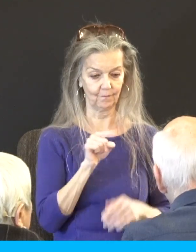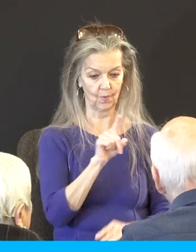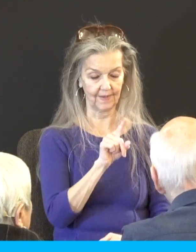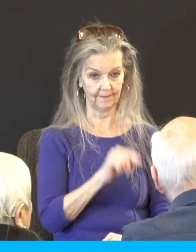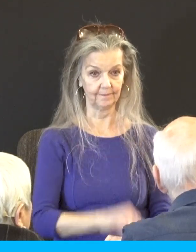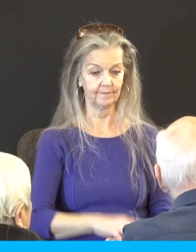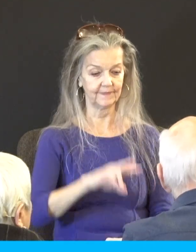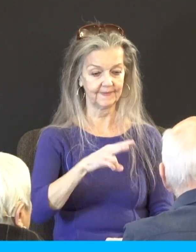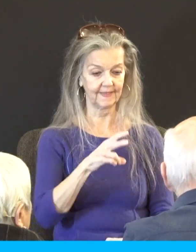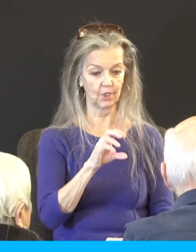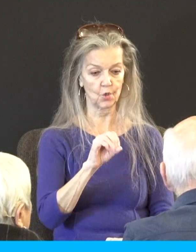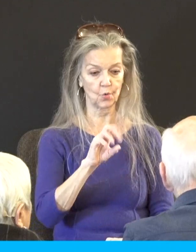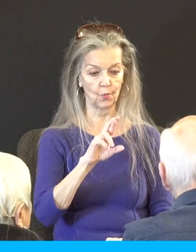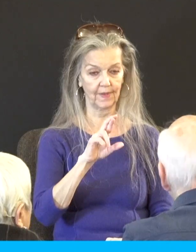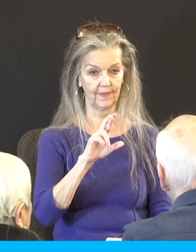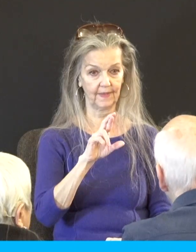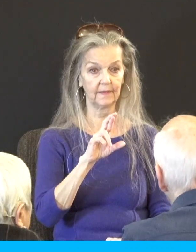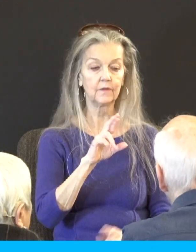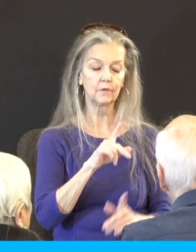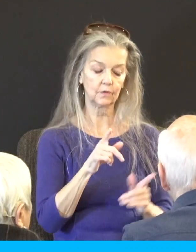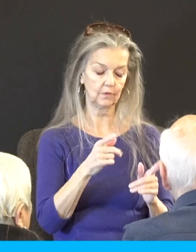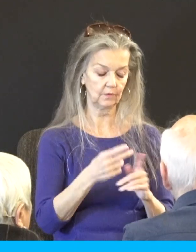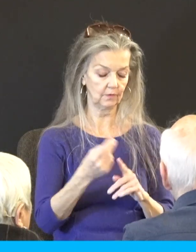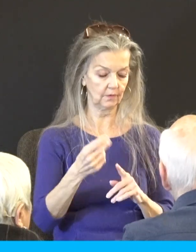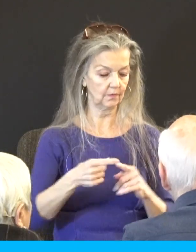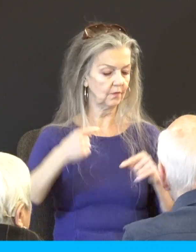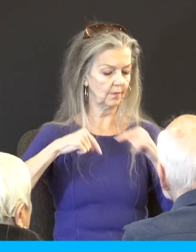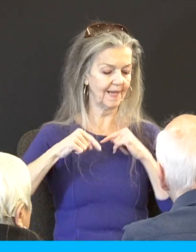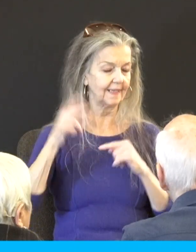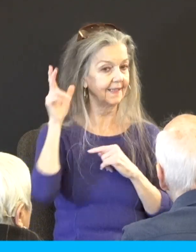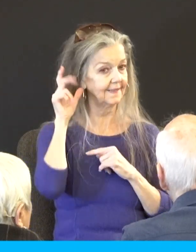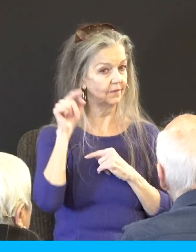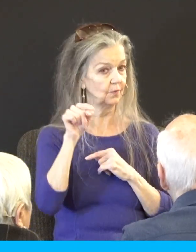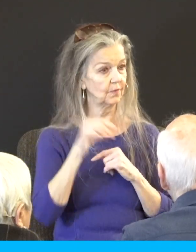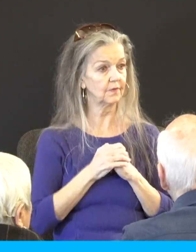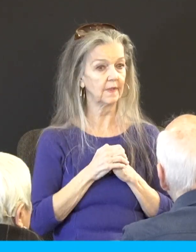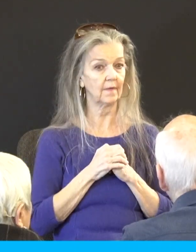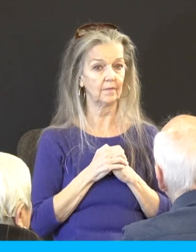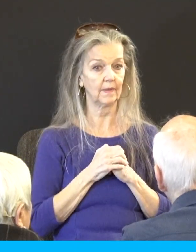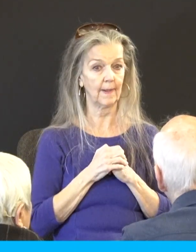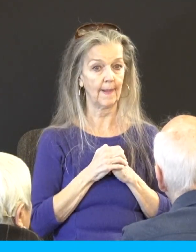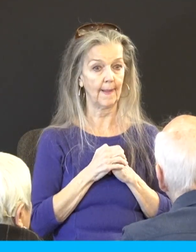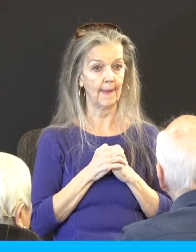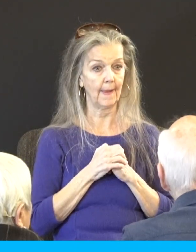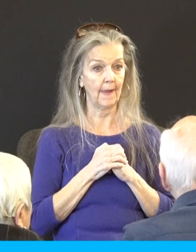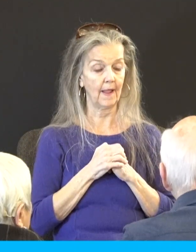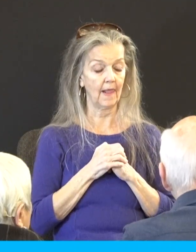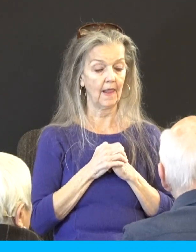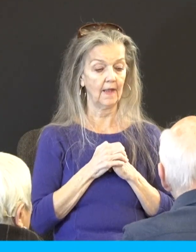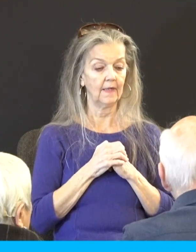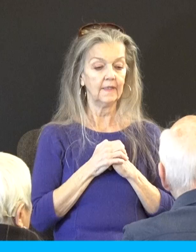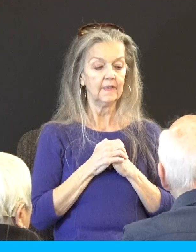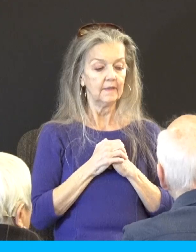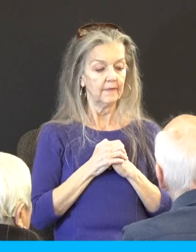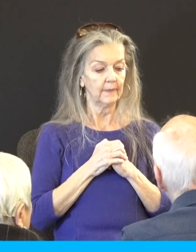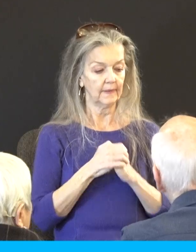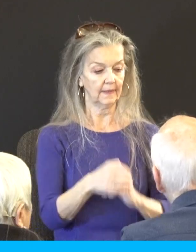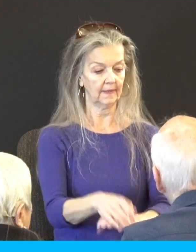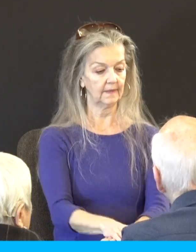Corinthians. Go back, listen to the other two weeks. It'll make a lot of sense. In other words, hang on for 24 verses and we'll be good. Paul,